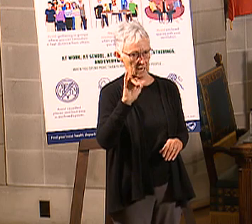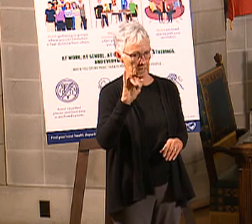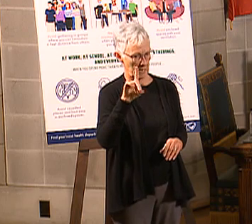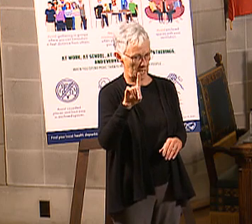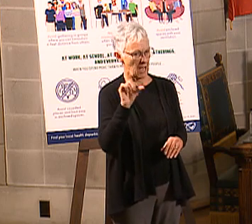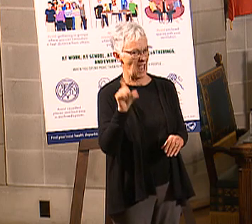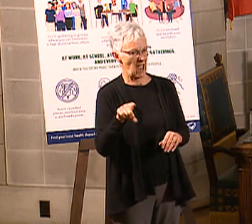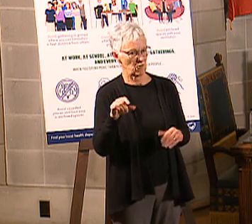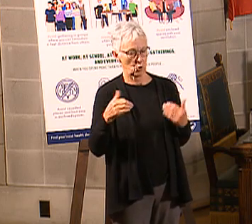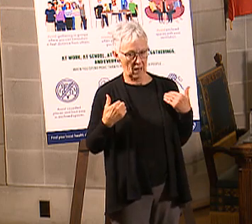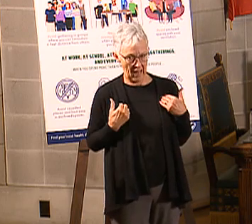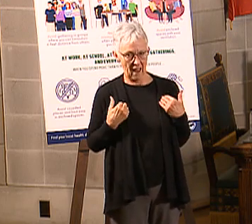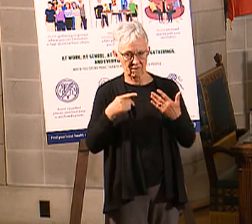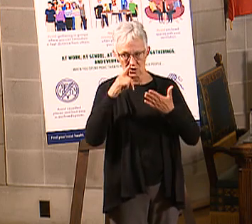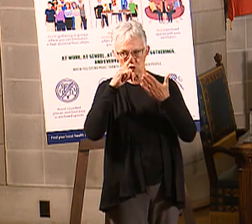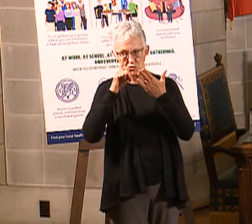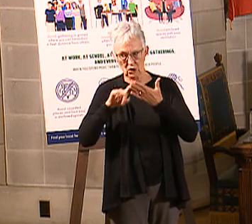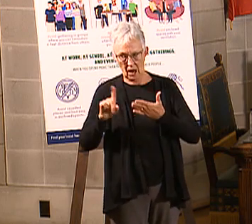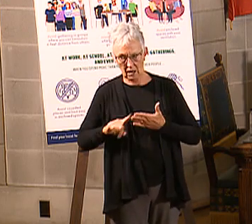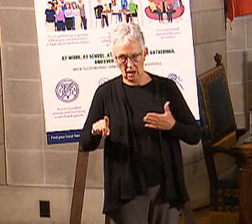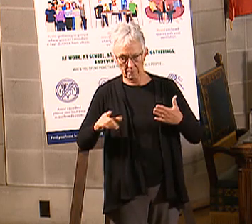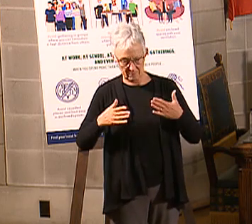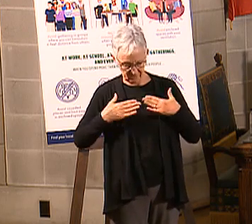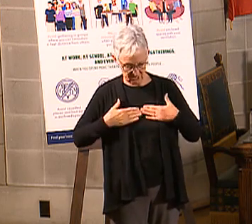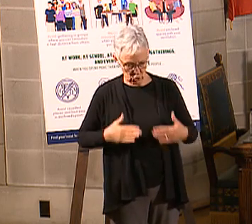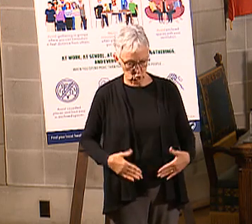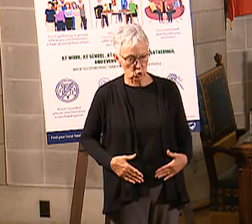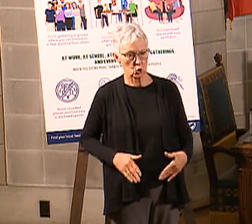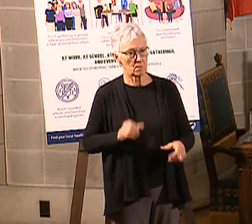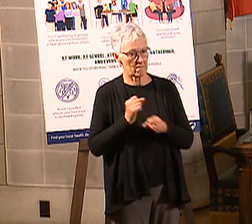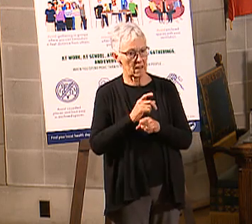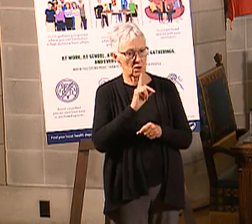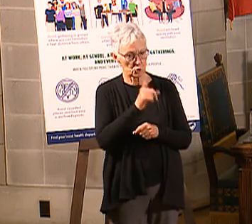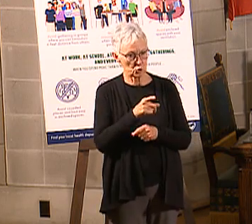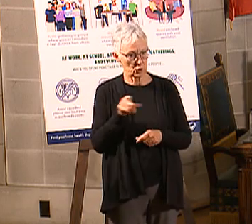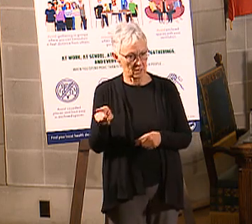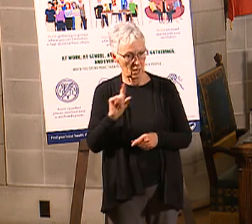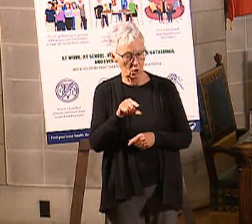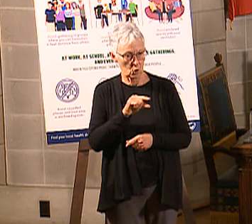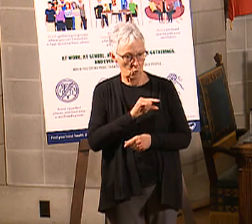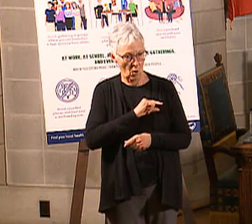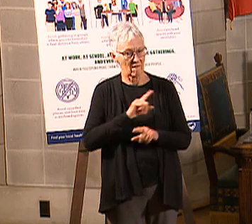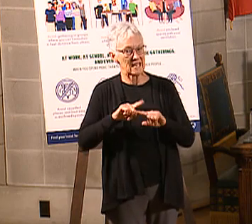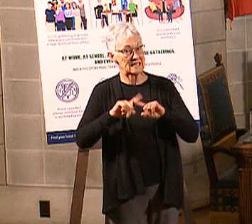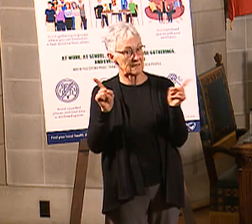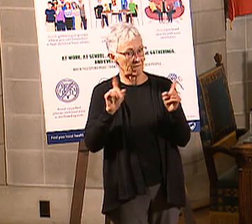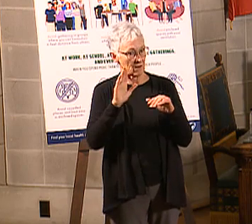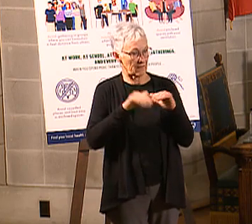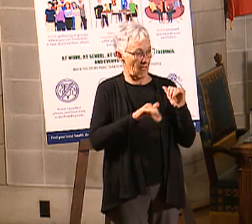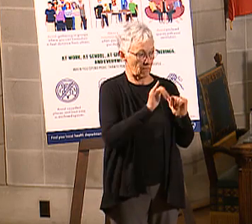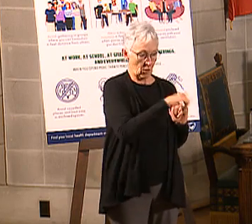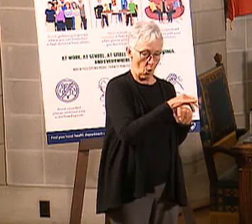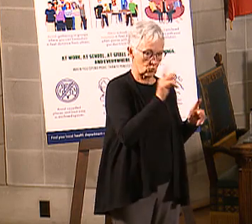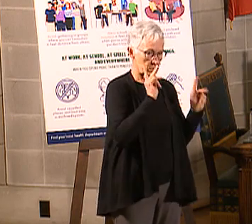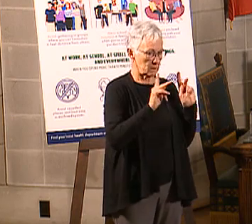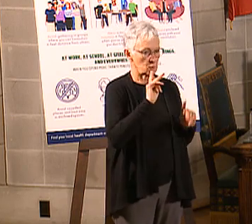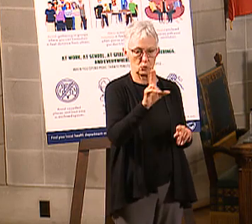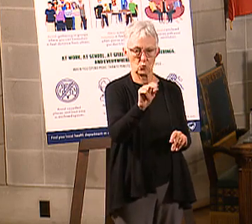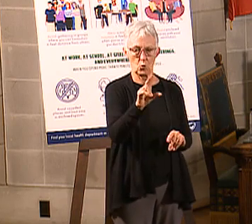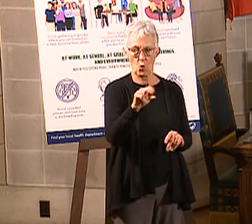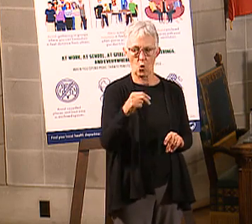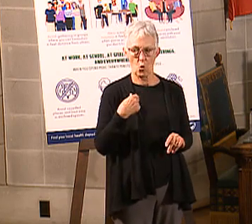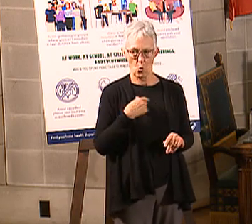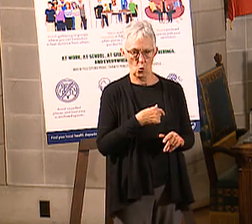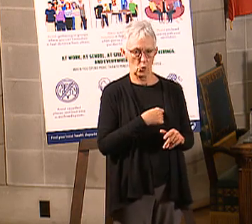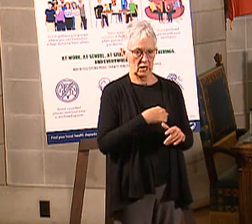to make sure they're still eligible every so long? is different from those people? No, it will be the same. We, we cross-trained so that,